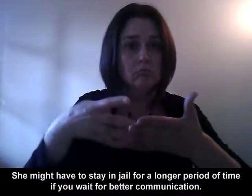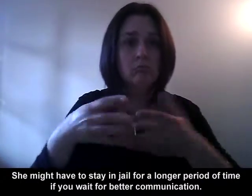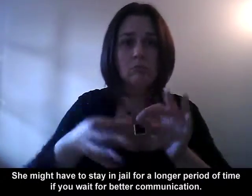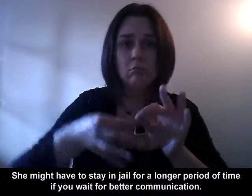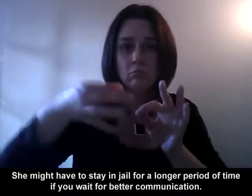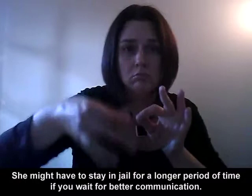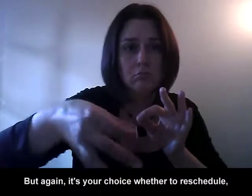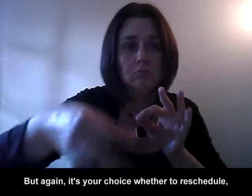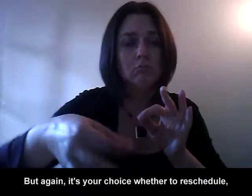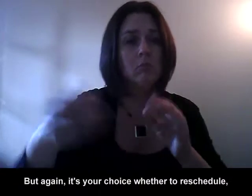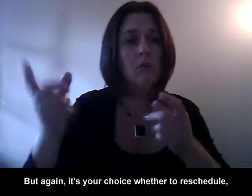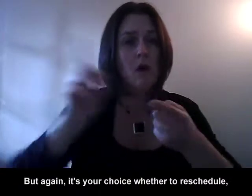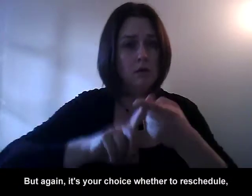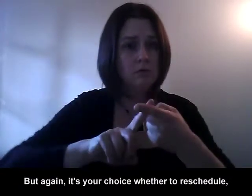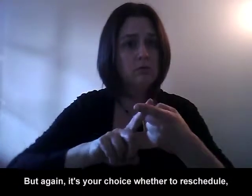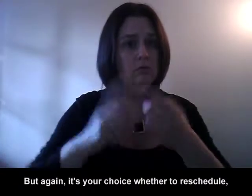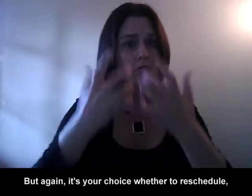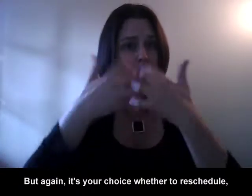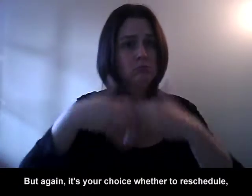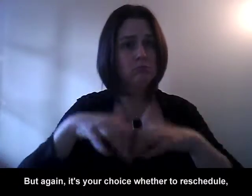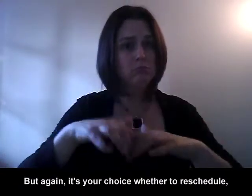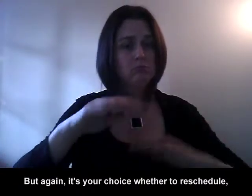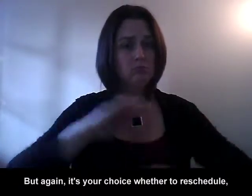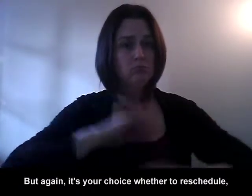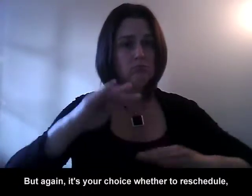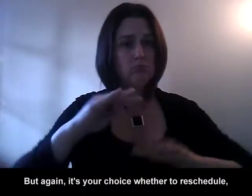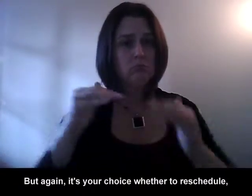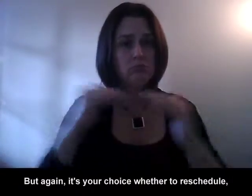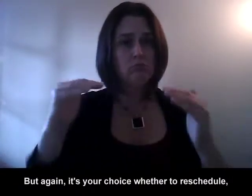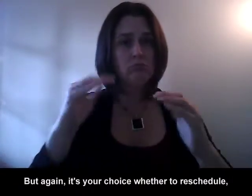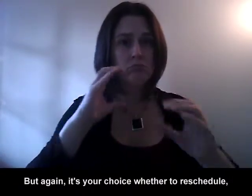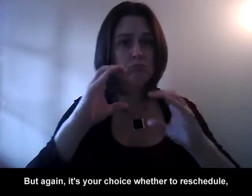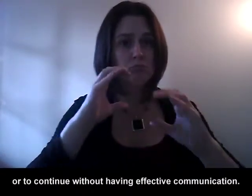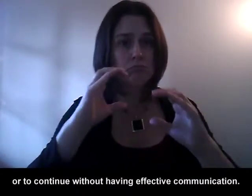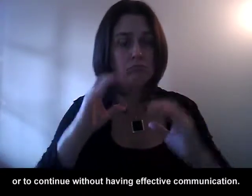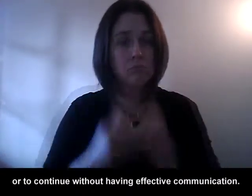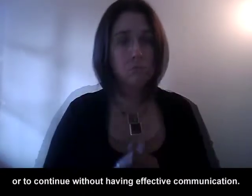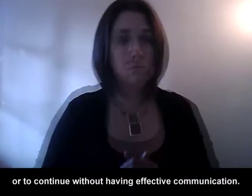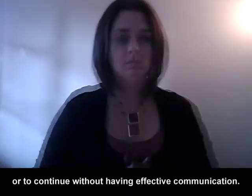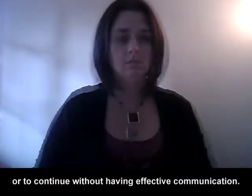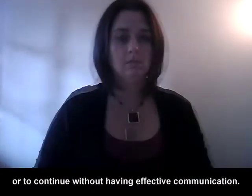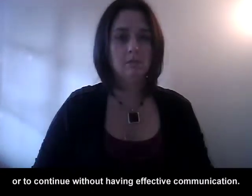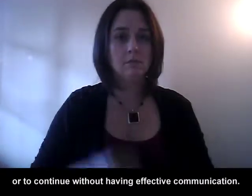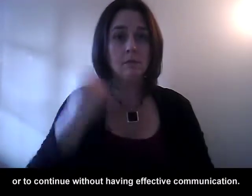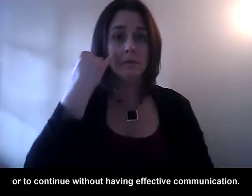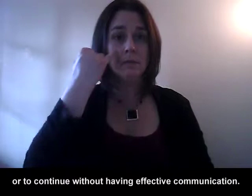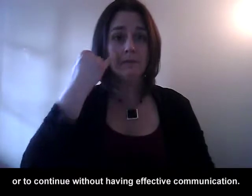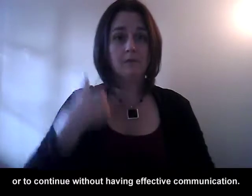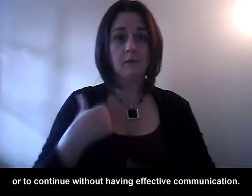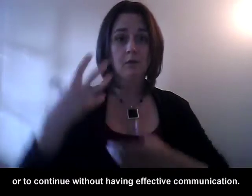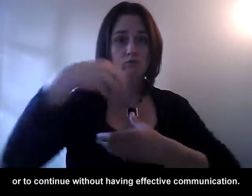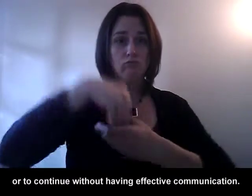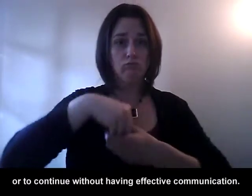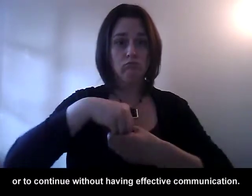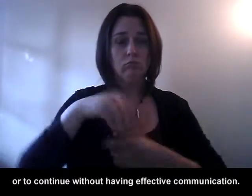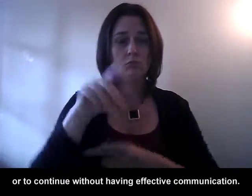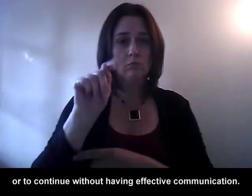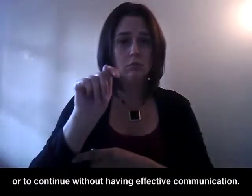communication. But again, it's your choice whether to reschedule or to continue without having effective communication.